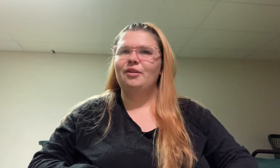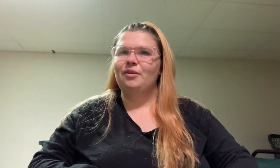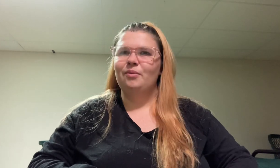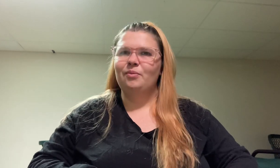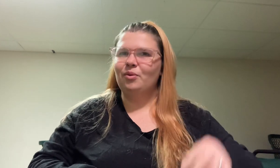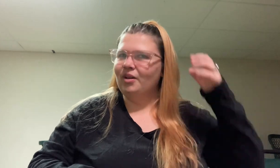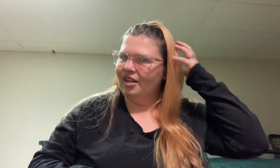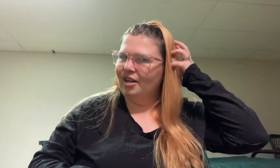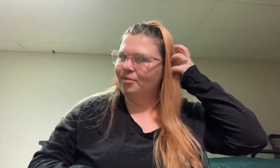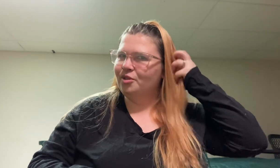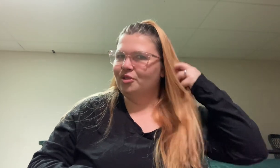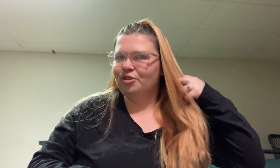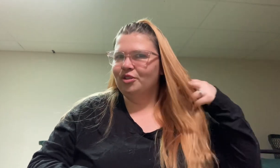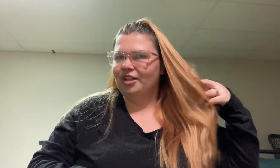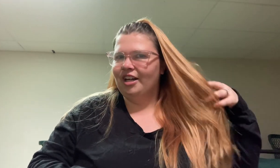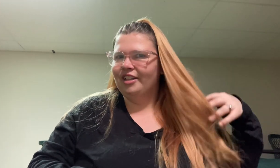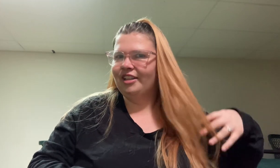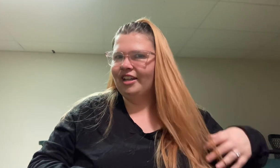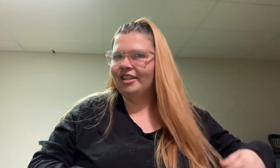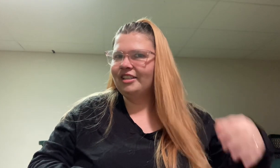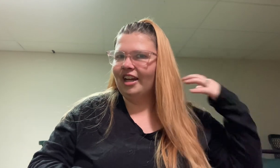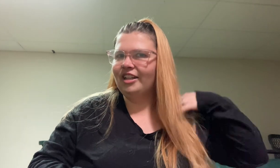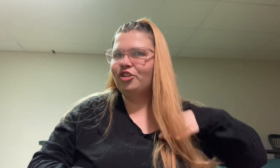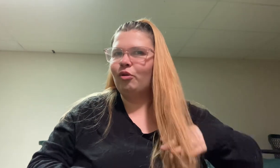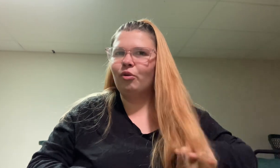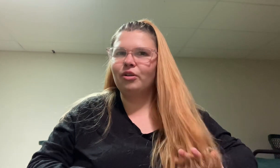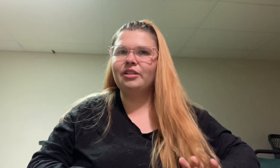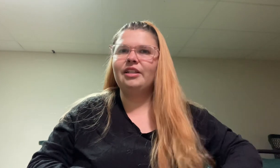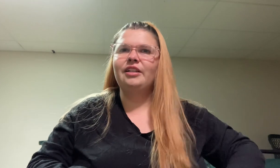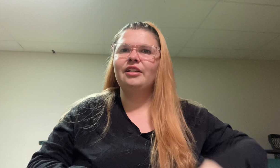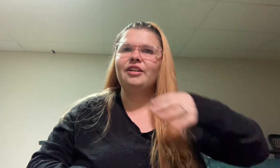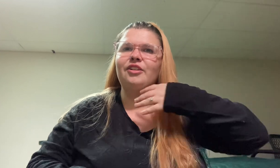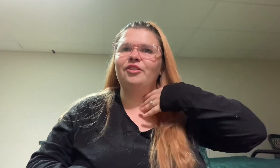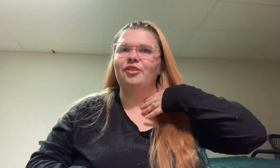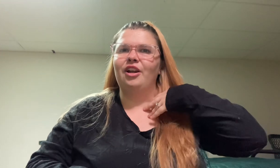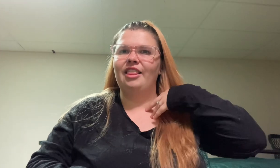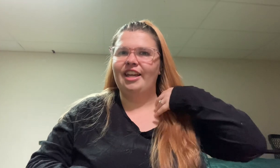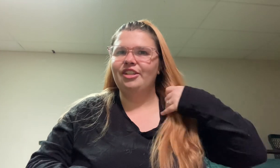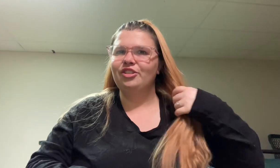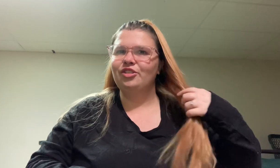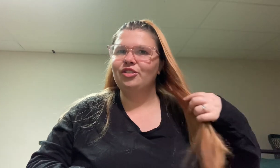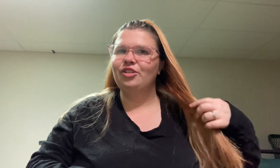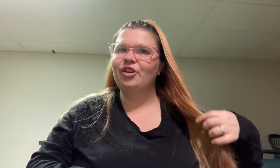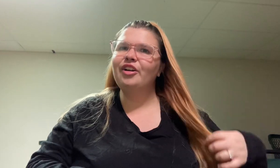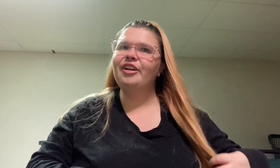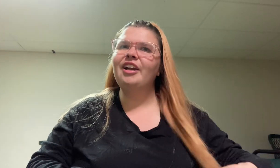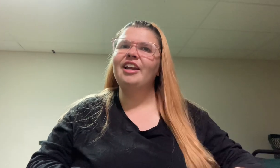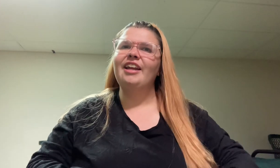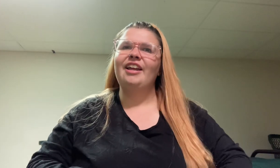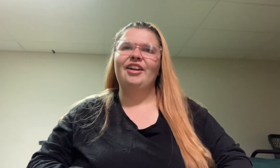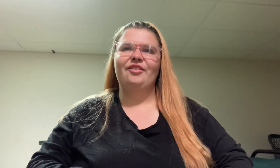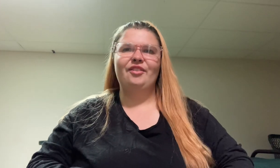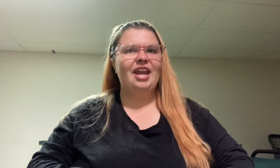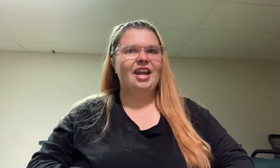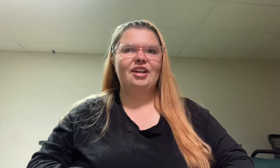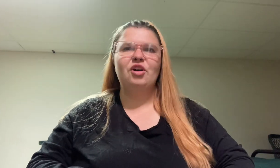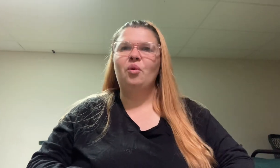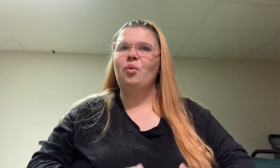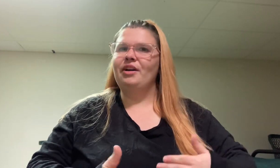But when it comes to certain kind of things, I could totally relate to her and know where